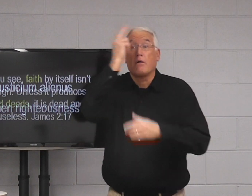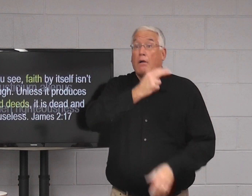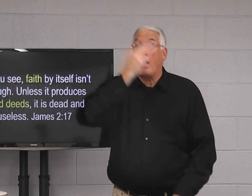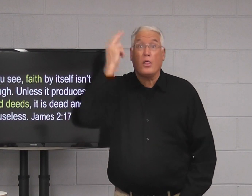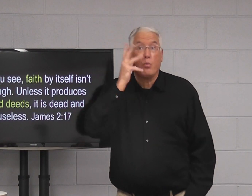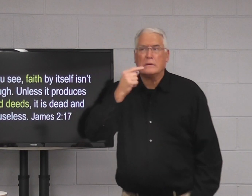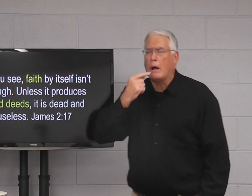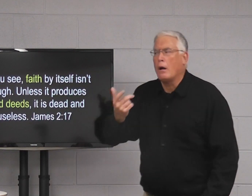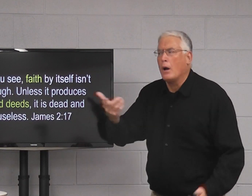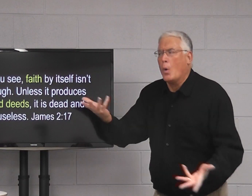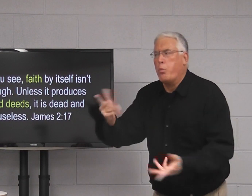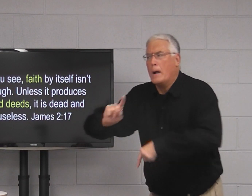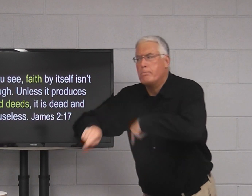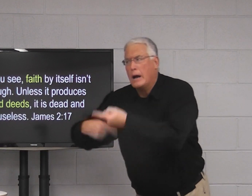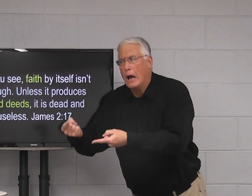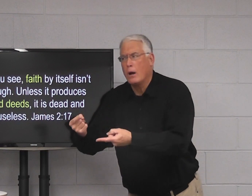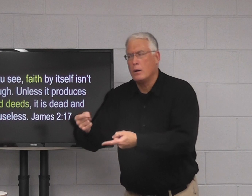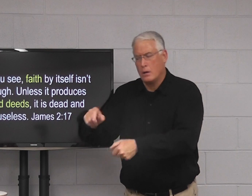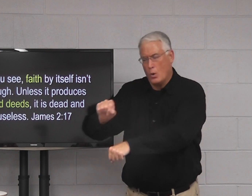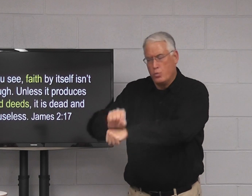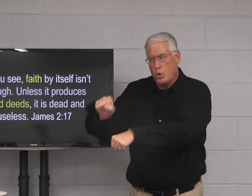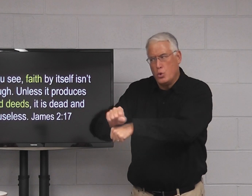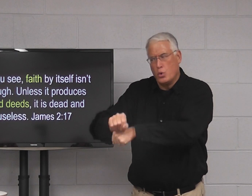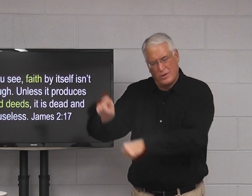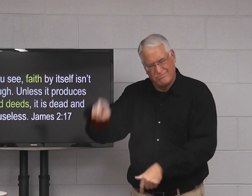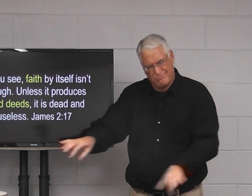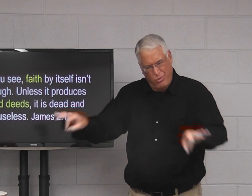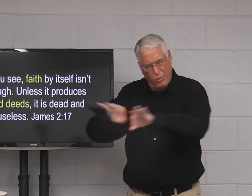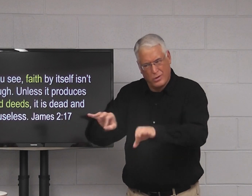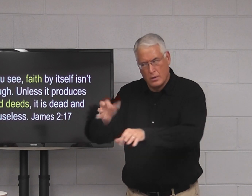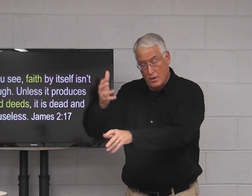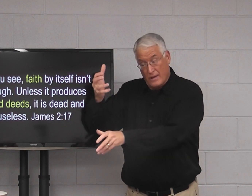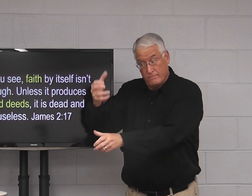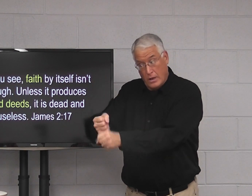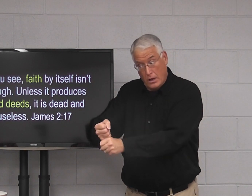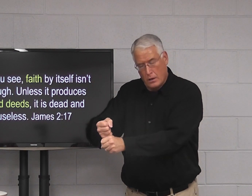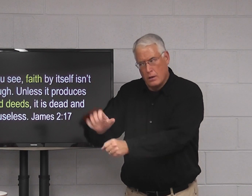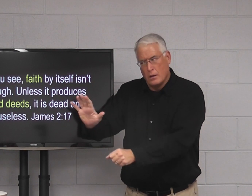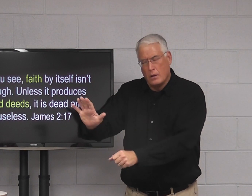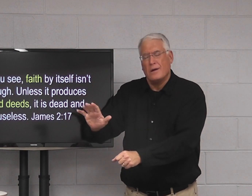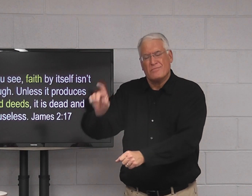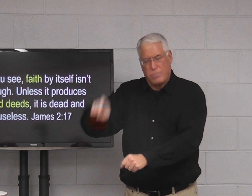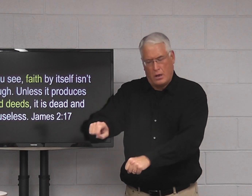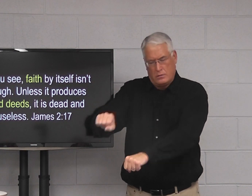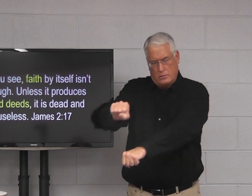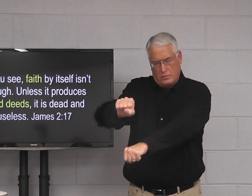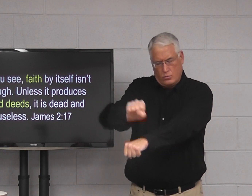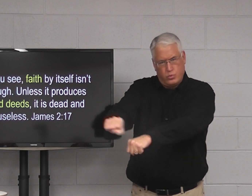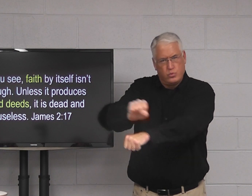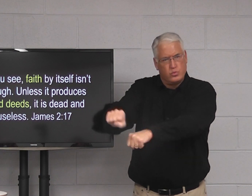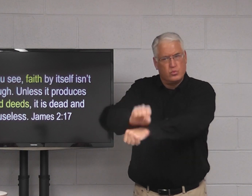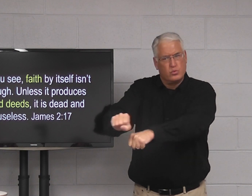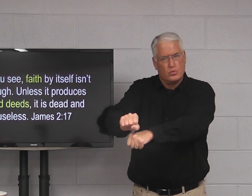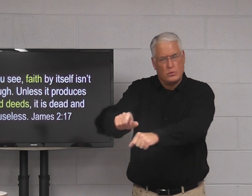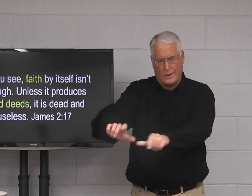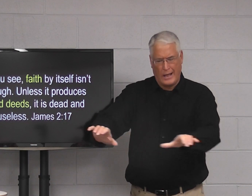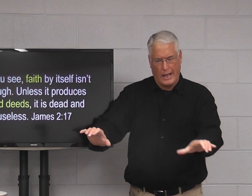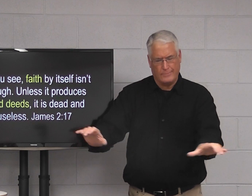So the Catholics say, what about faith, but you have to have works,